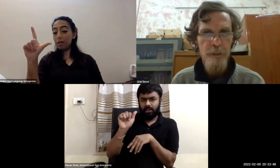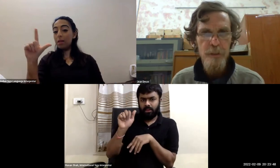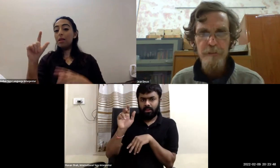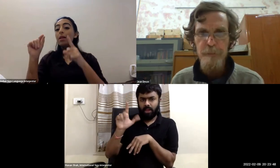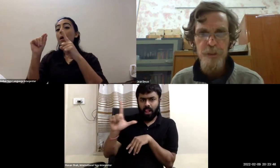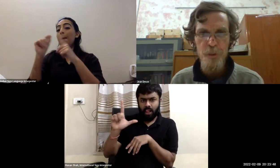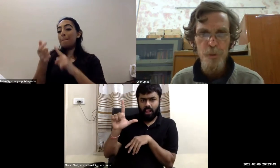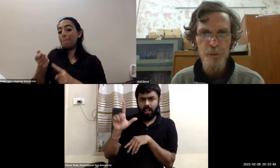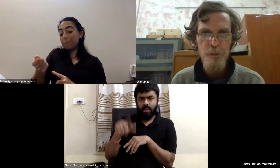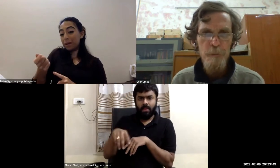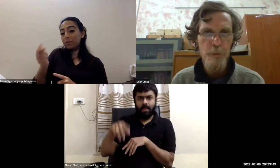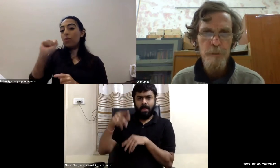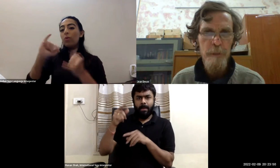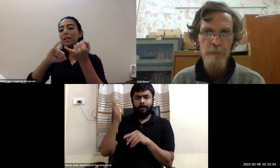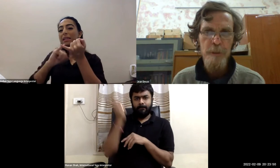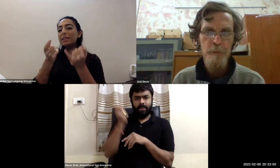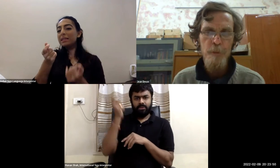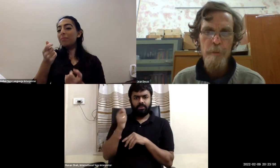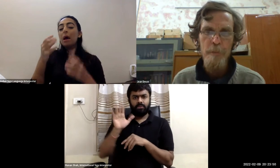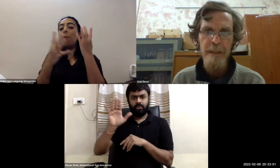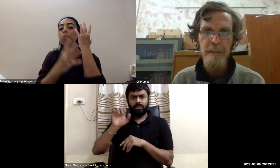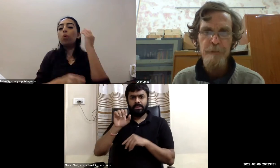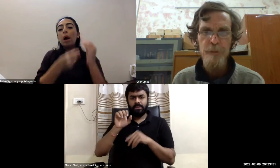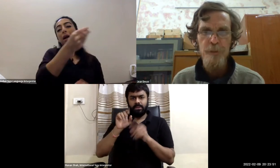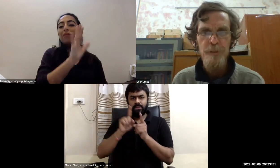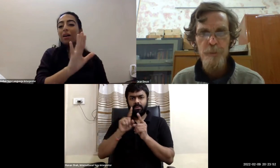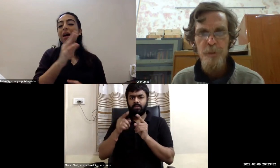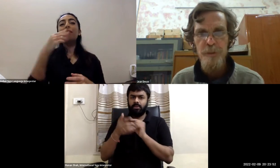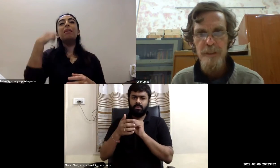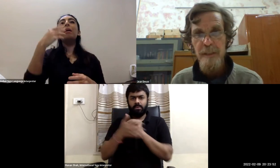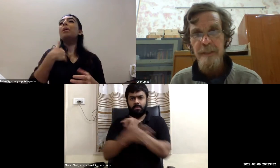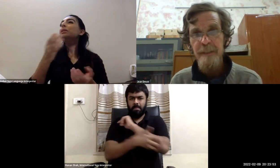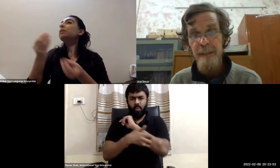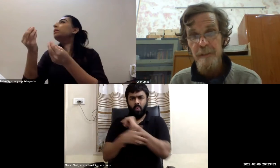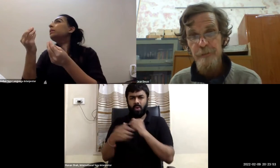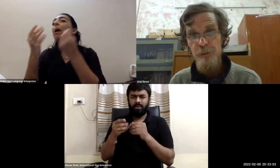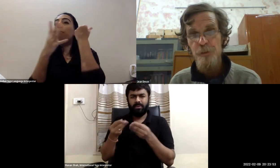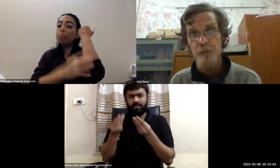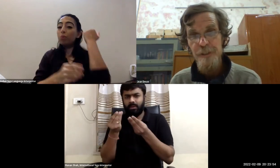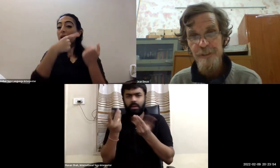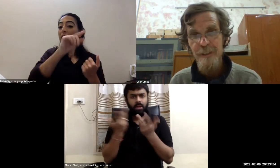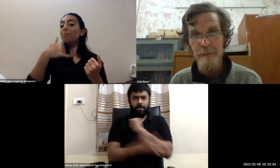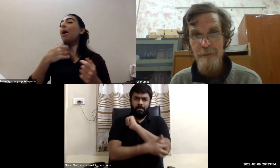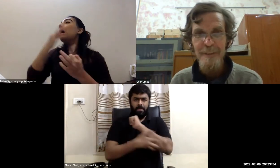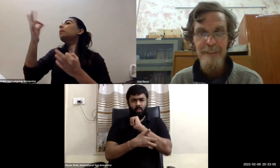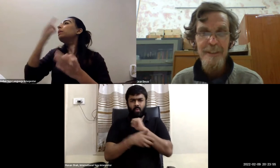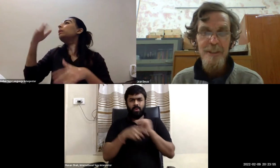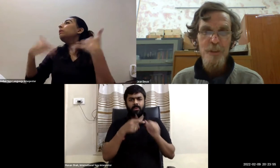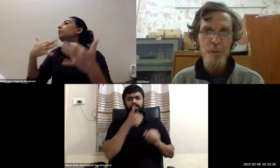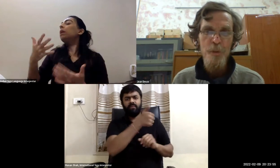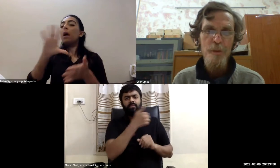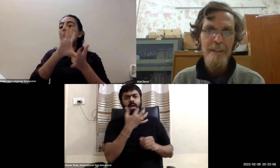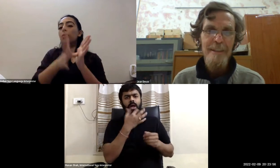not of much use to the poorest people because poor people can't afford to contribute and they can't afford to trust the government